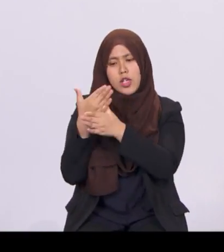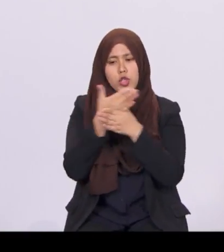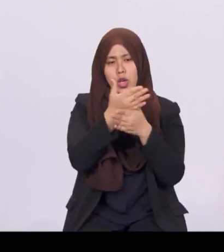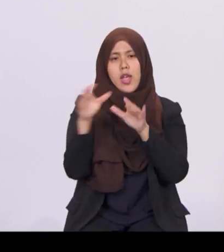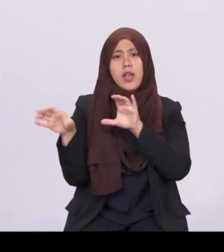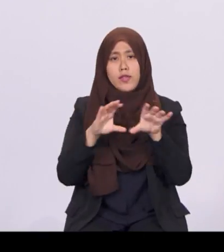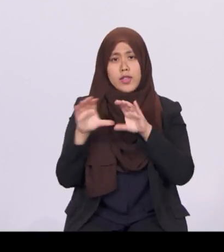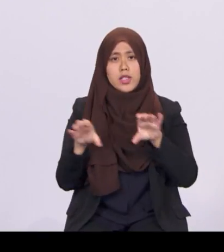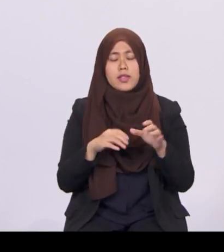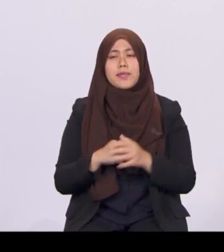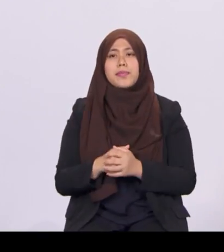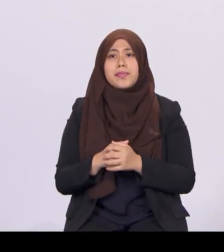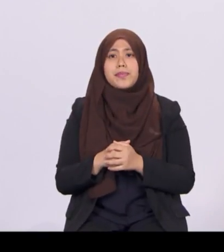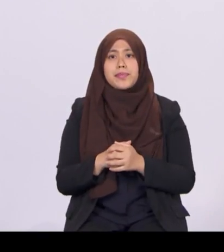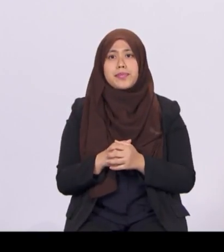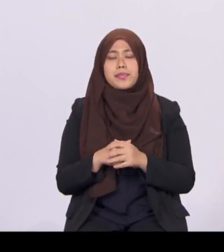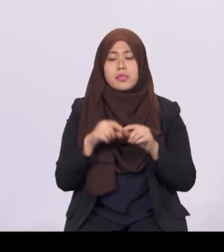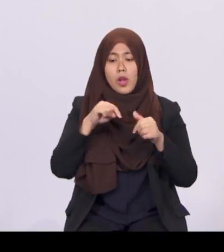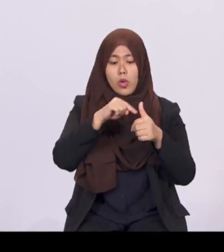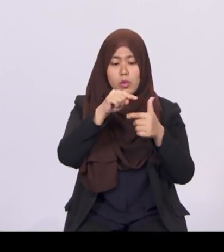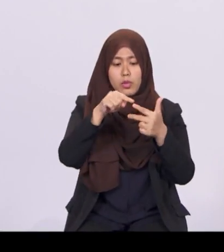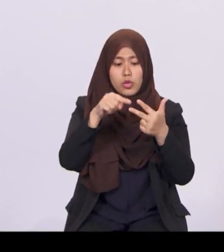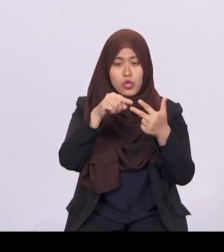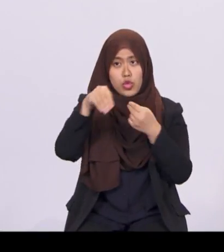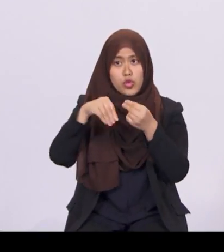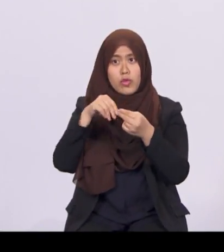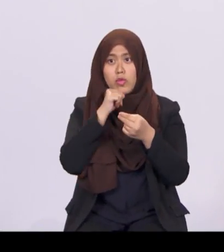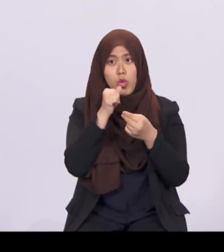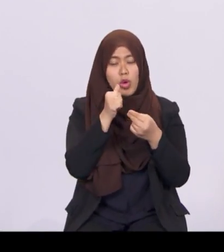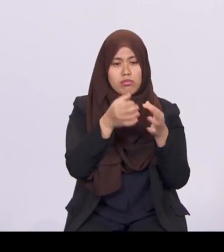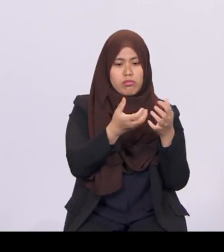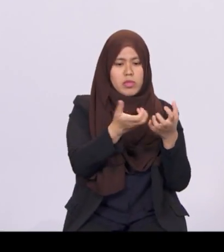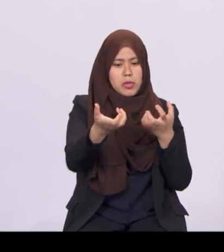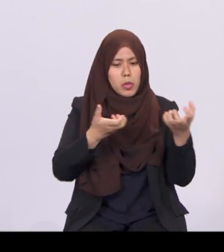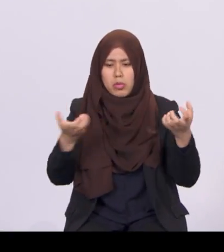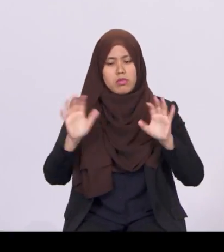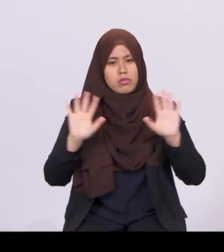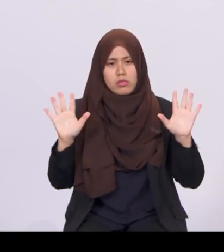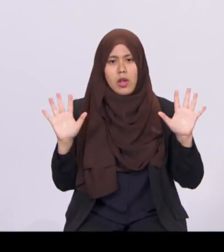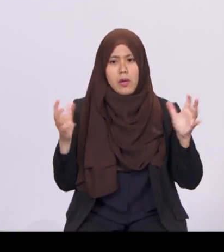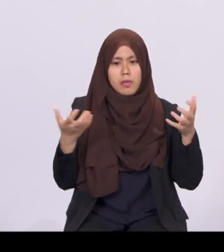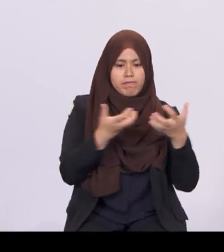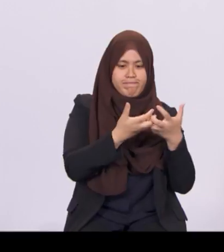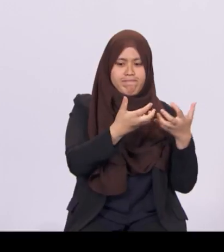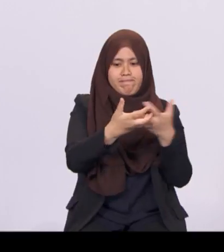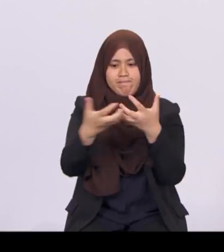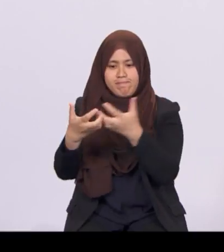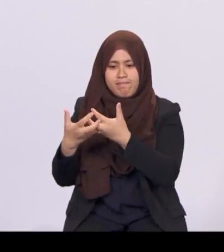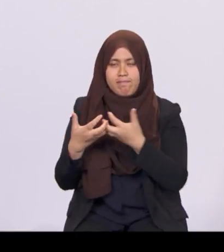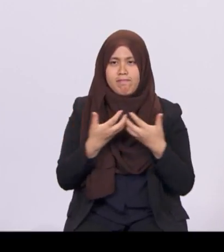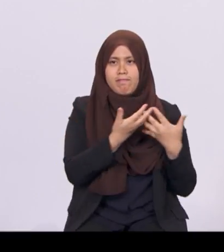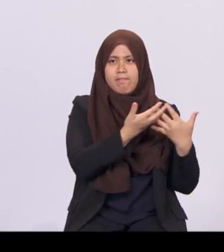These three shifts will not operate in isolation, but interact together to affect us in profound ways.